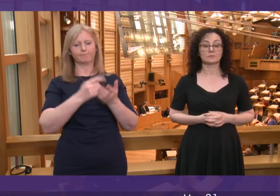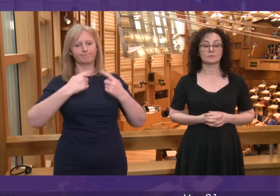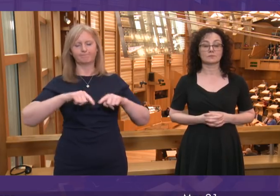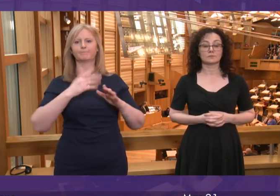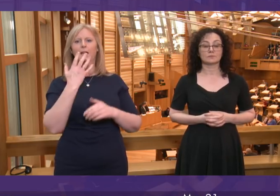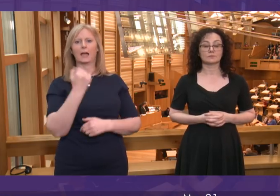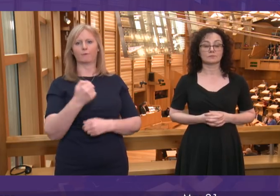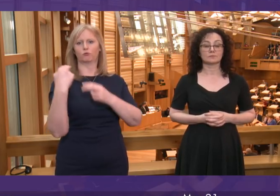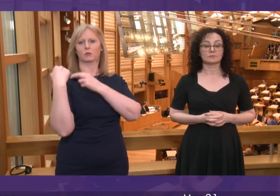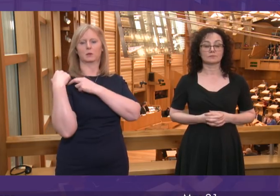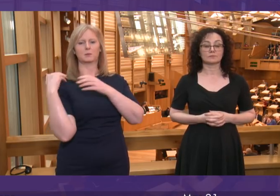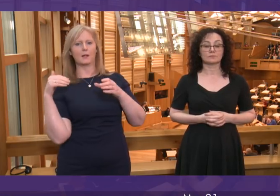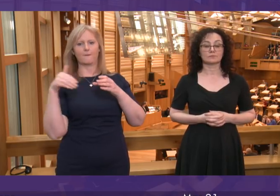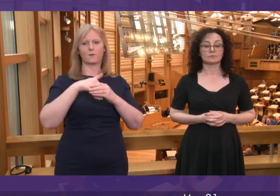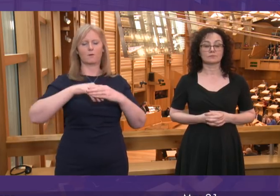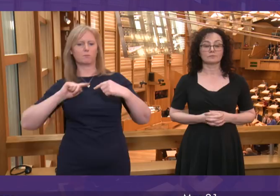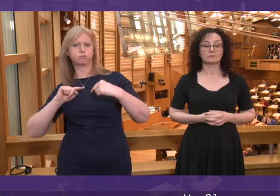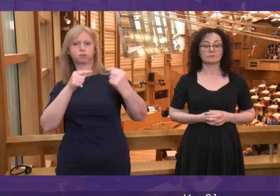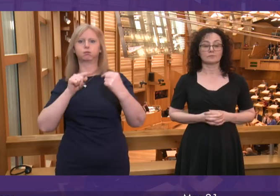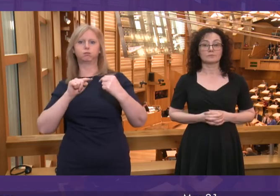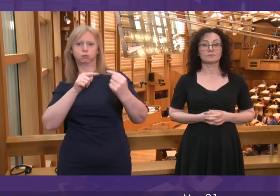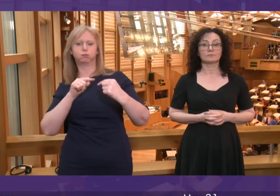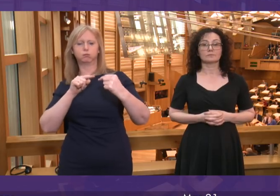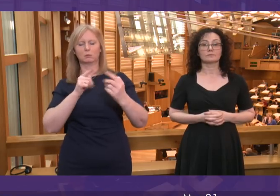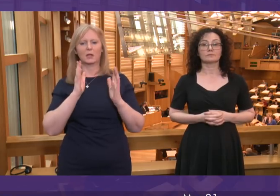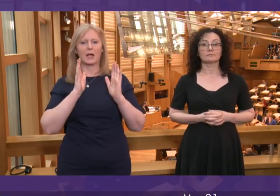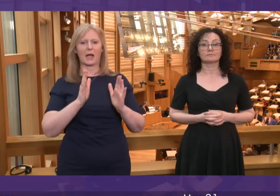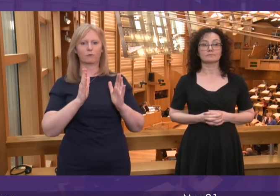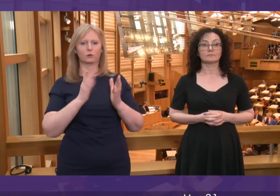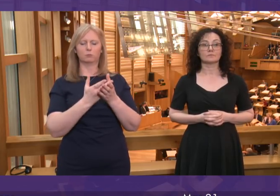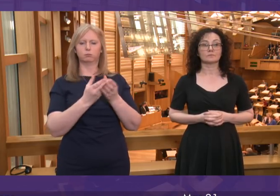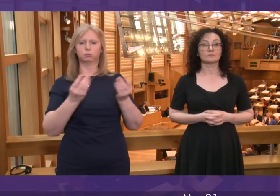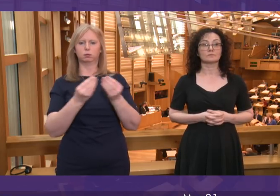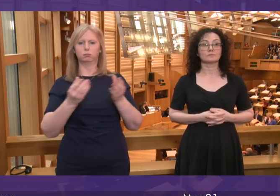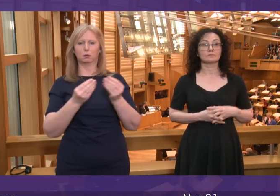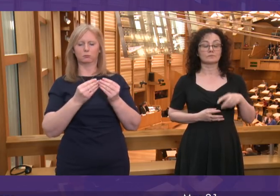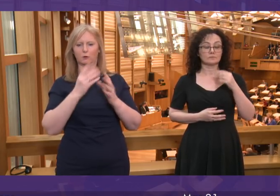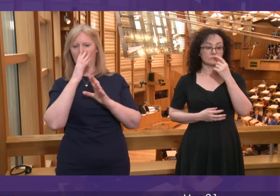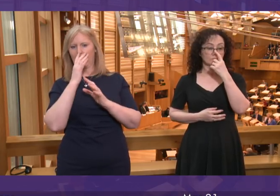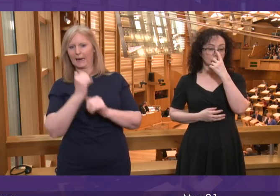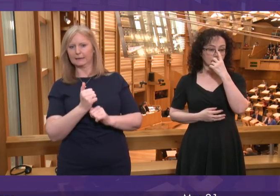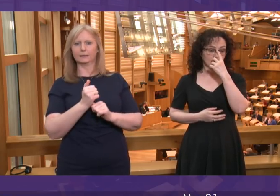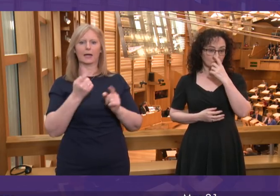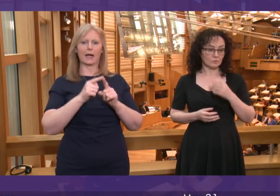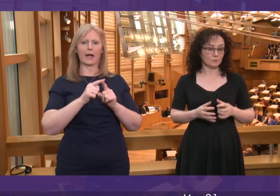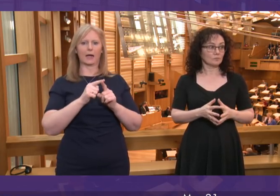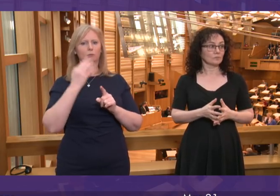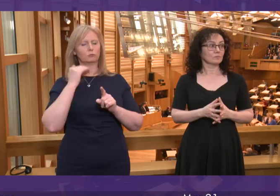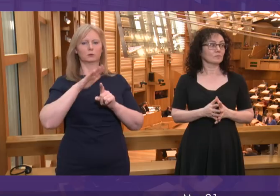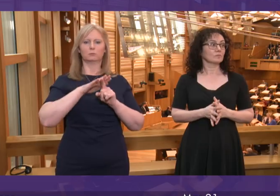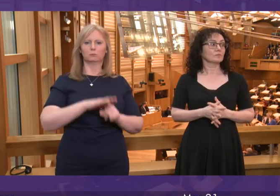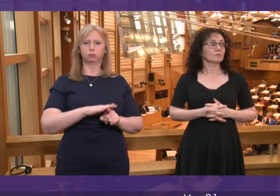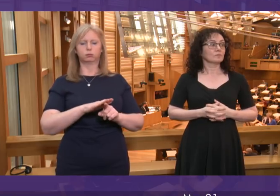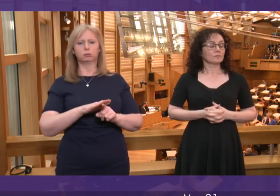engage in that fight. We must tackle hatred and prejudice through the words that we use, the actions that we take and the climate